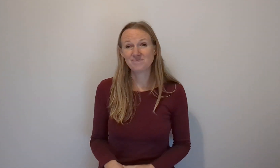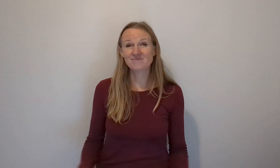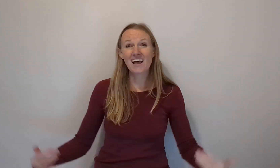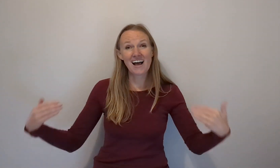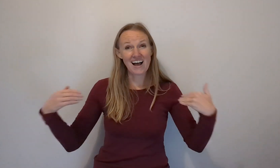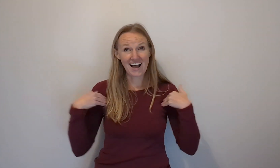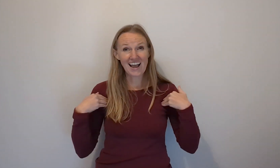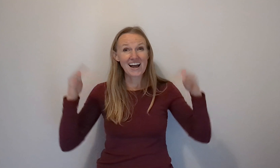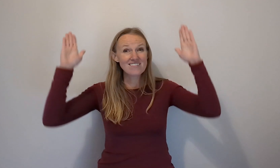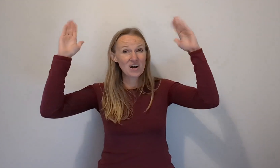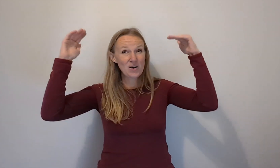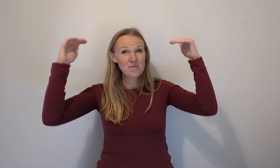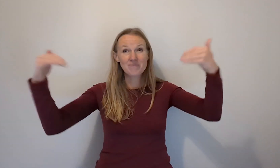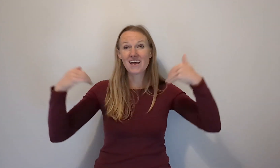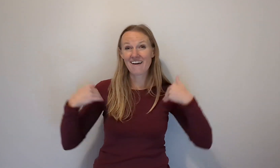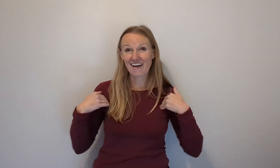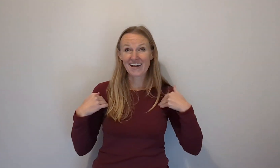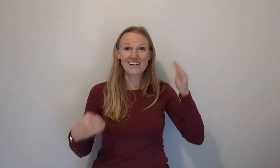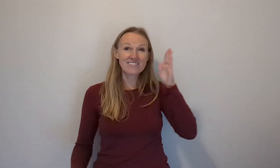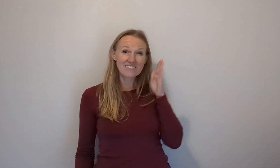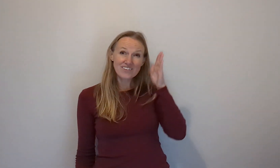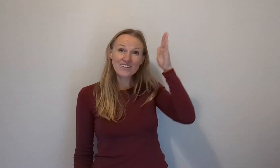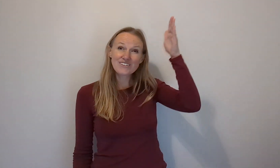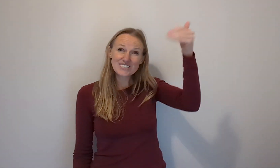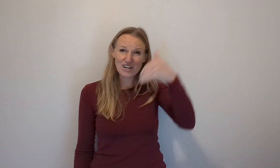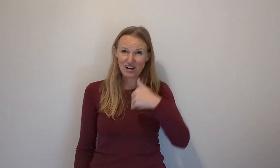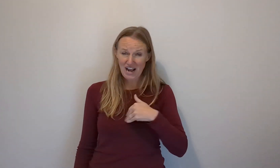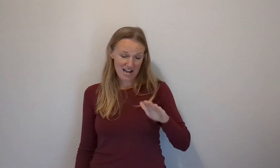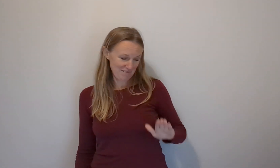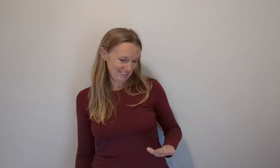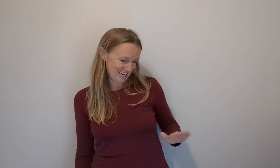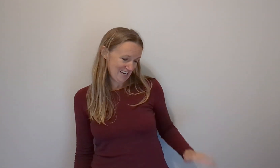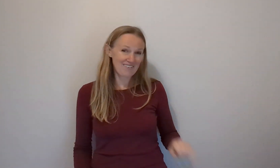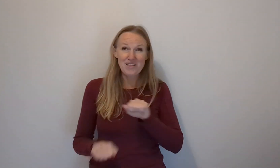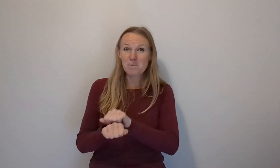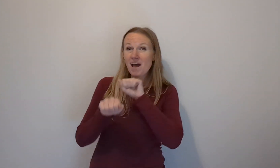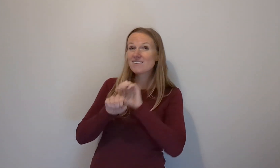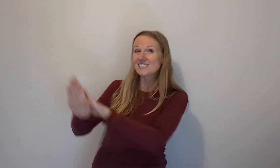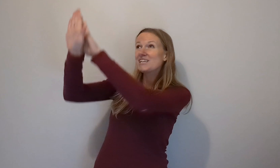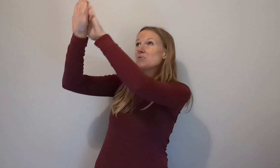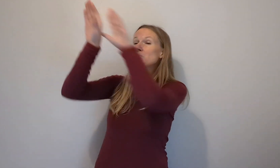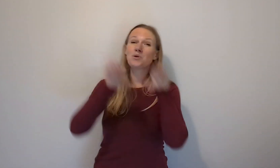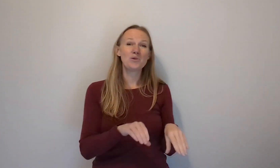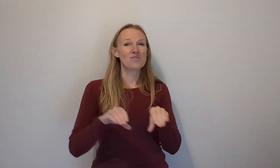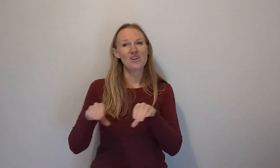I have a hope, I have a future I'm a child of the mountain mover